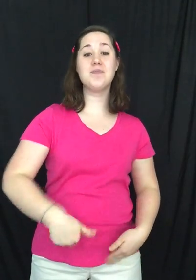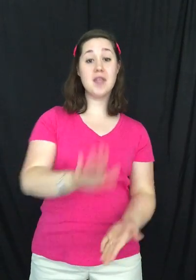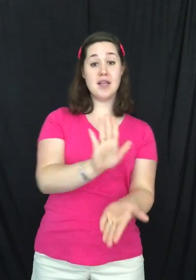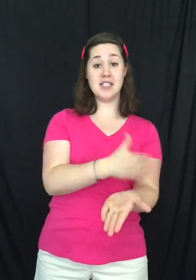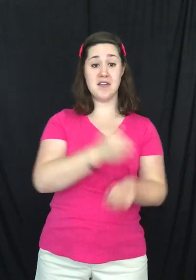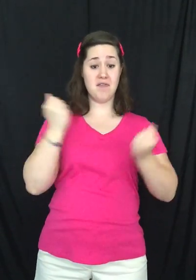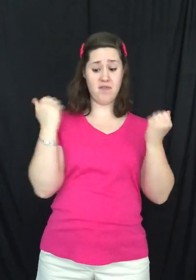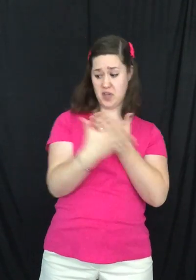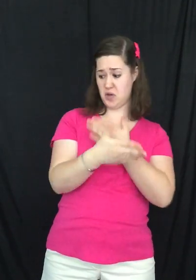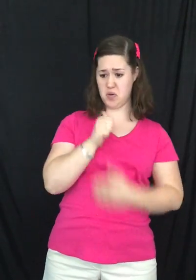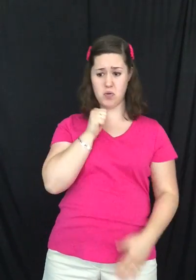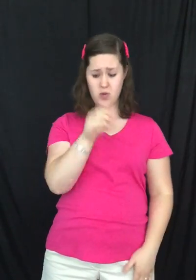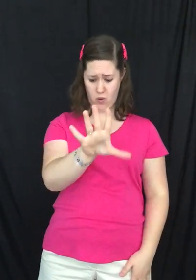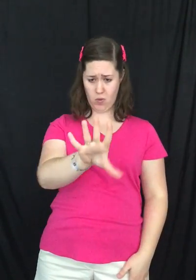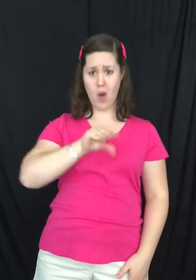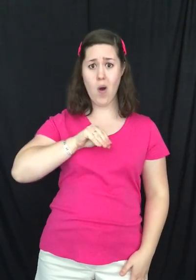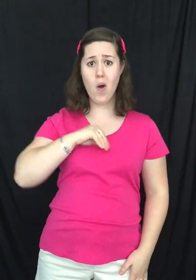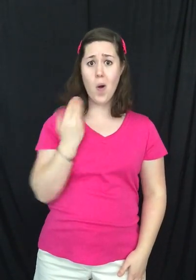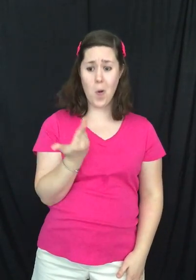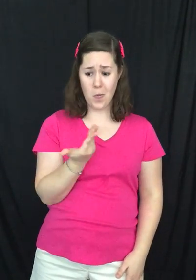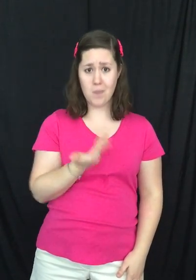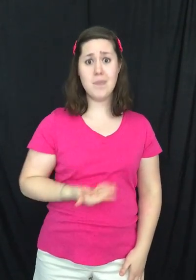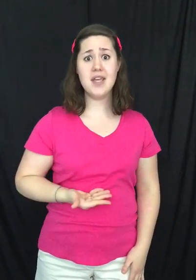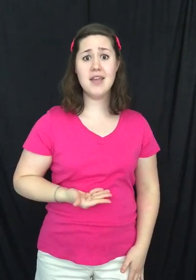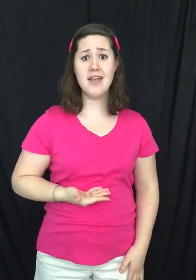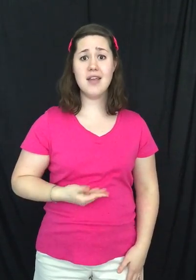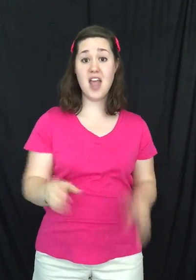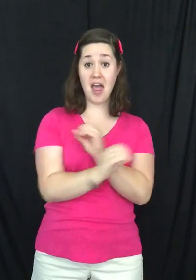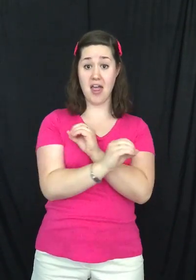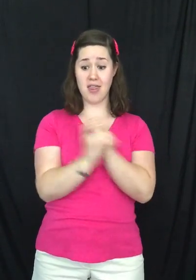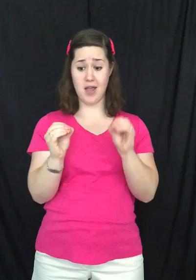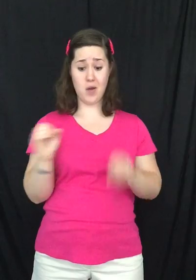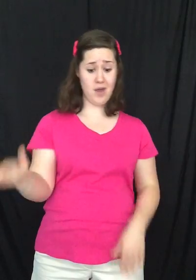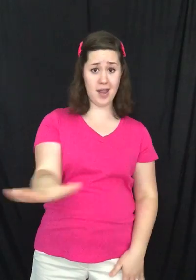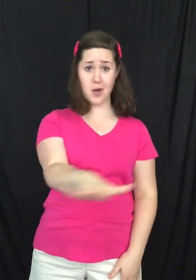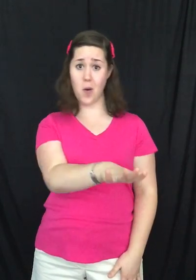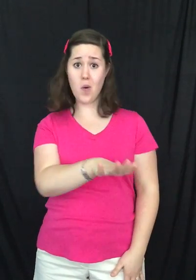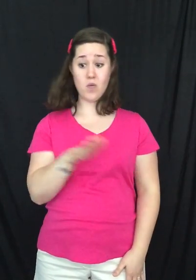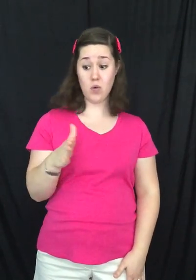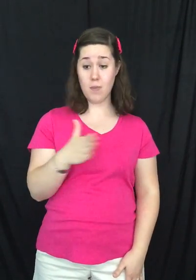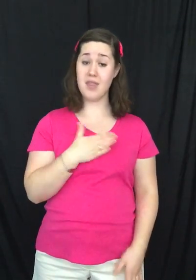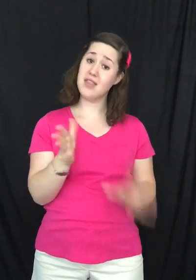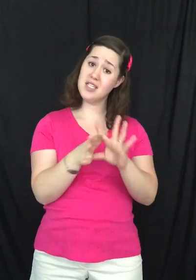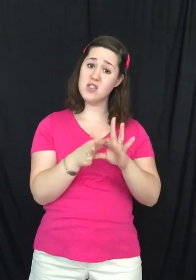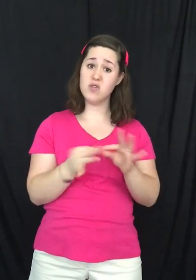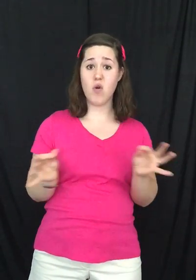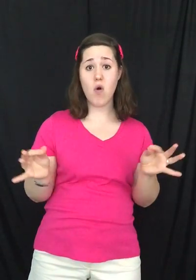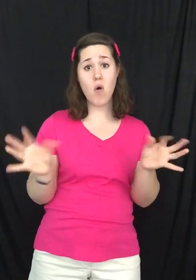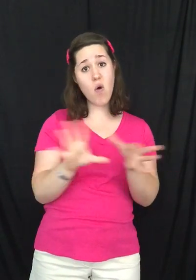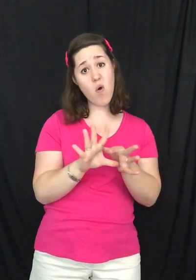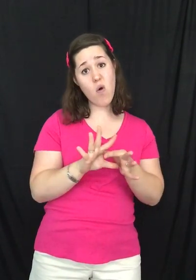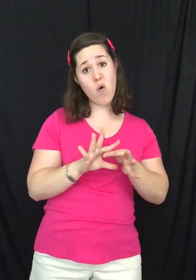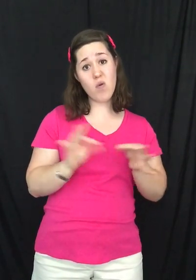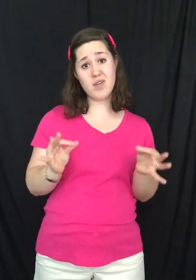Sing fear you don't own me There ain't no room in this story